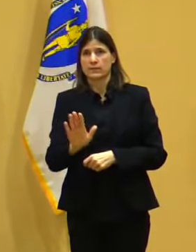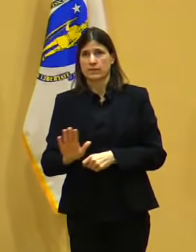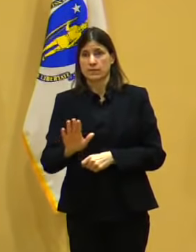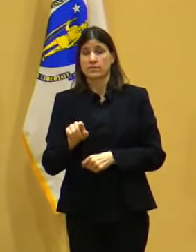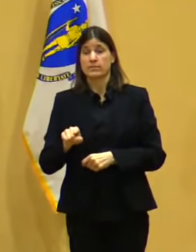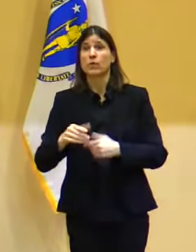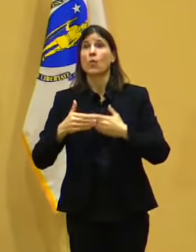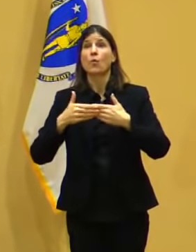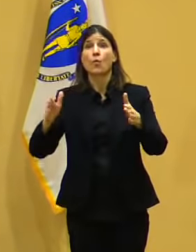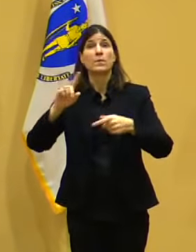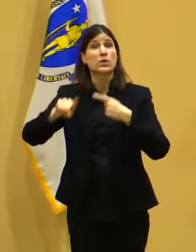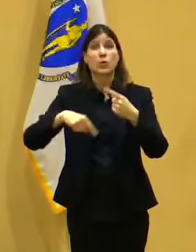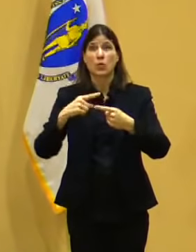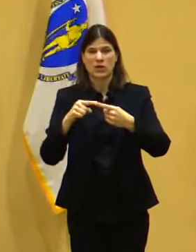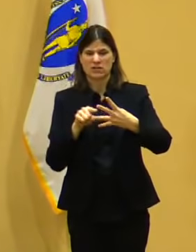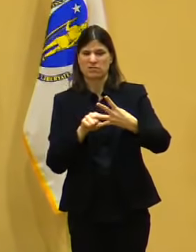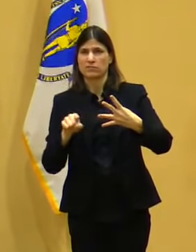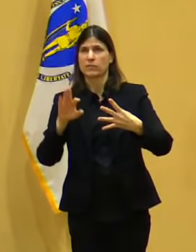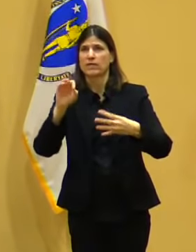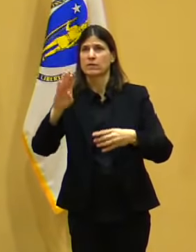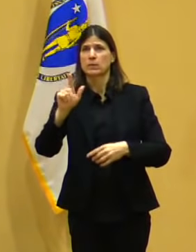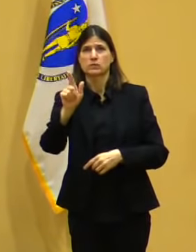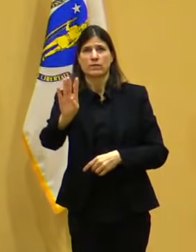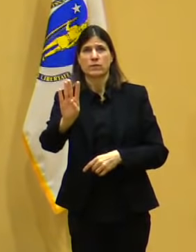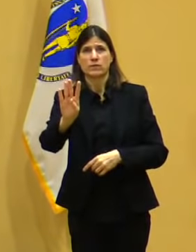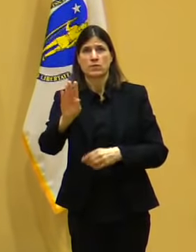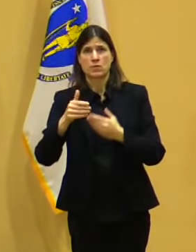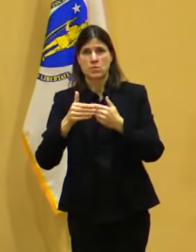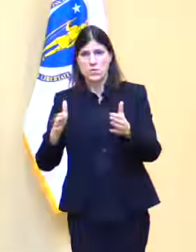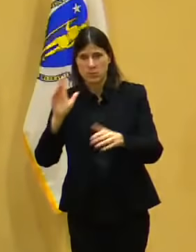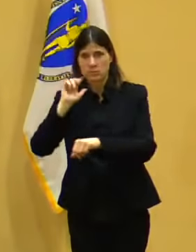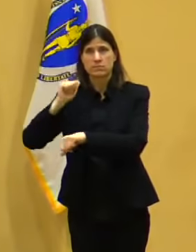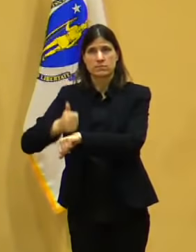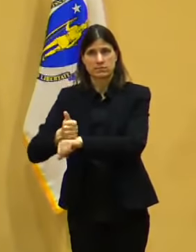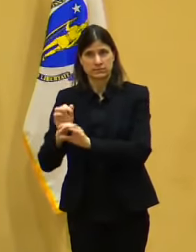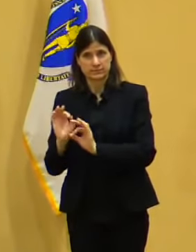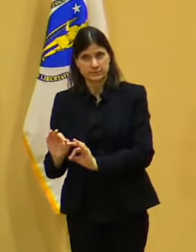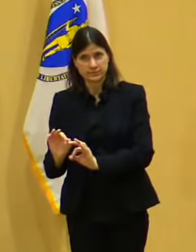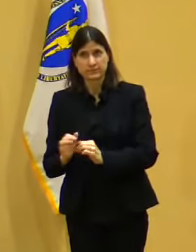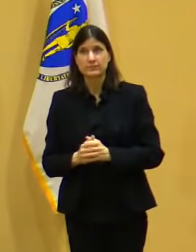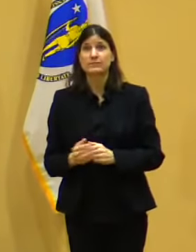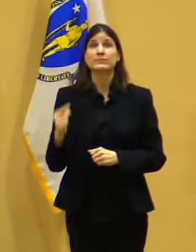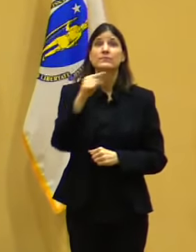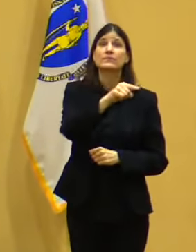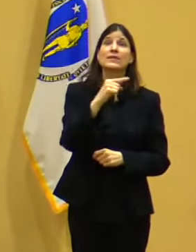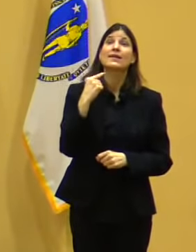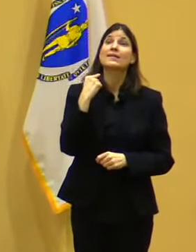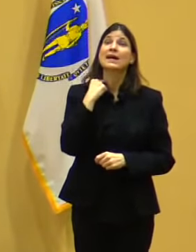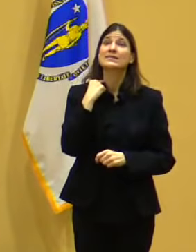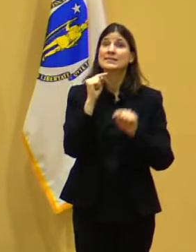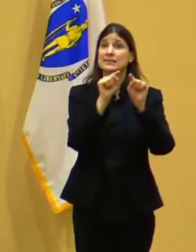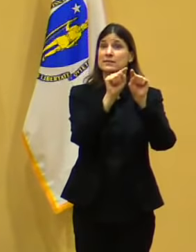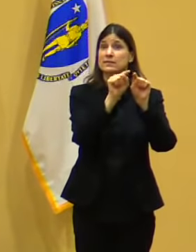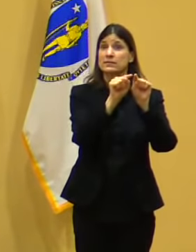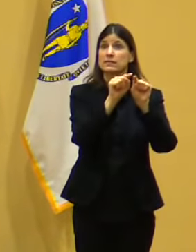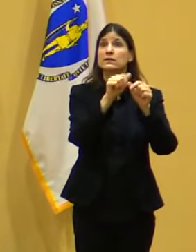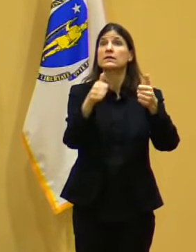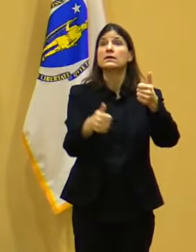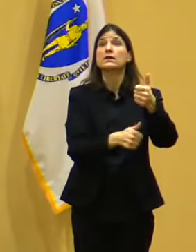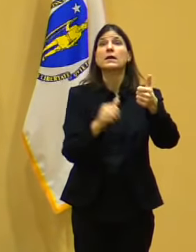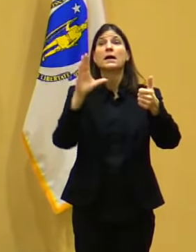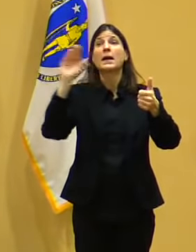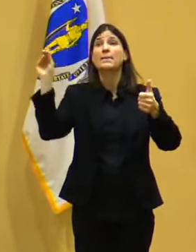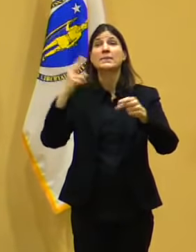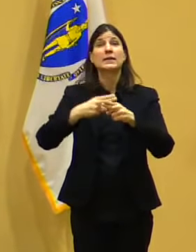national lab which has a big footprint in Metro West that also played an important role in the rollout of our testing strategy, and the